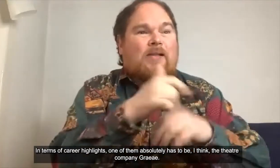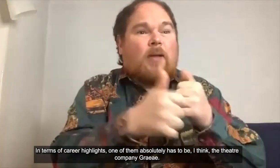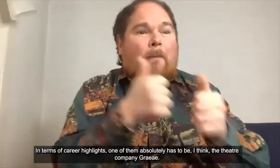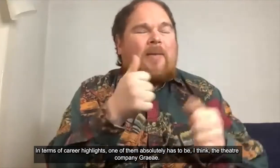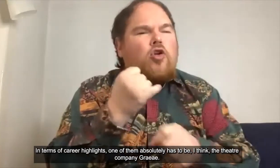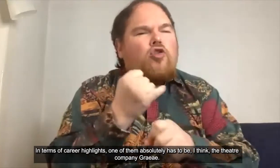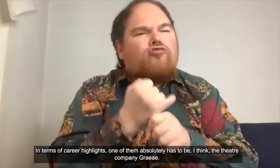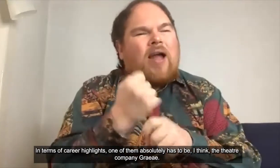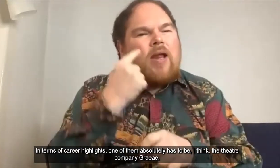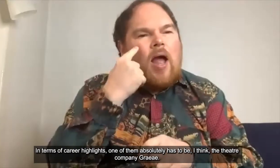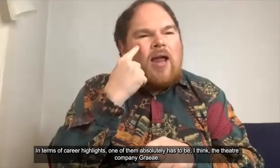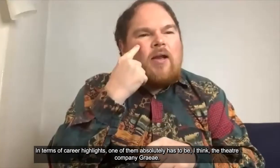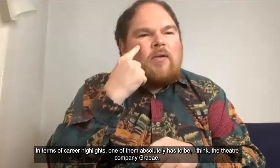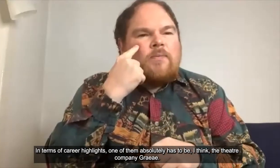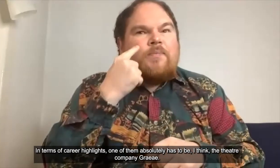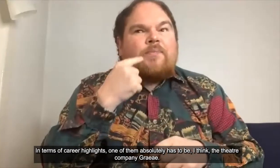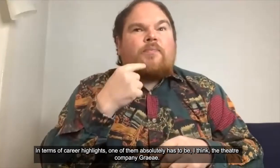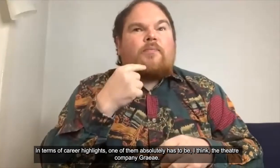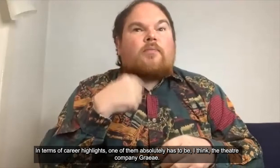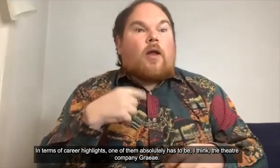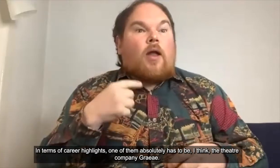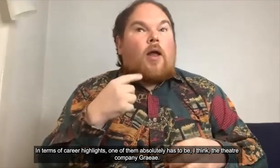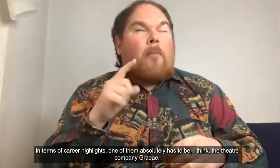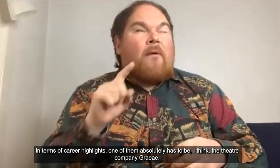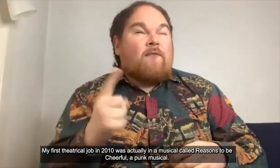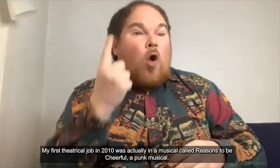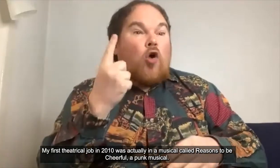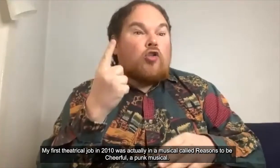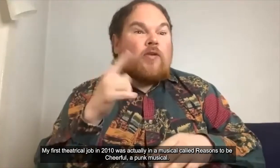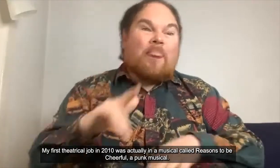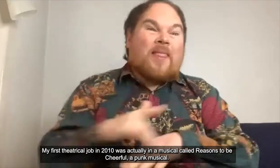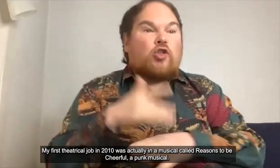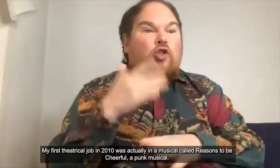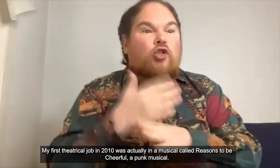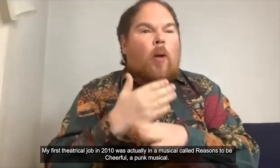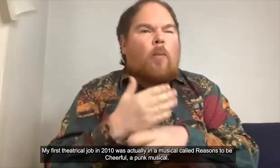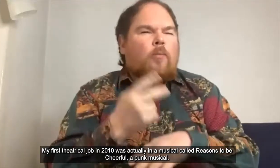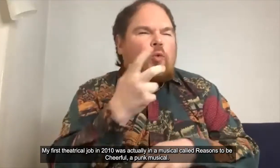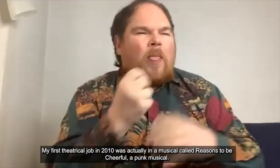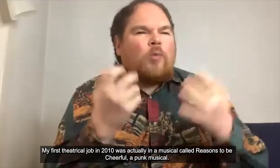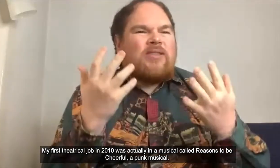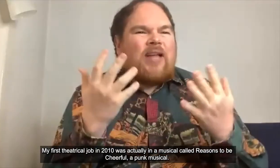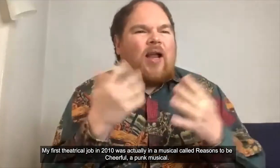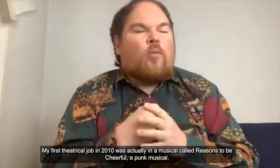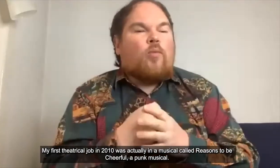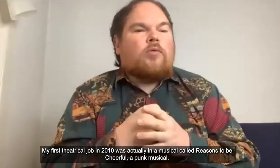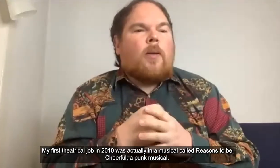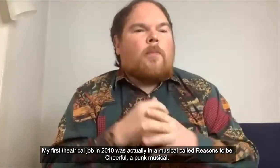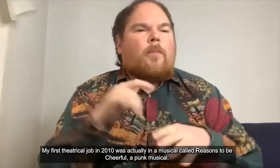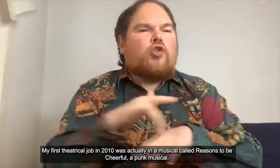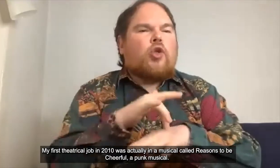the theater company grey eye my the first my first theatrical job in 2010